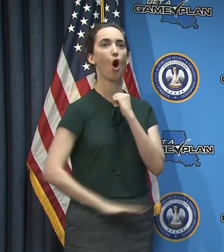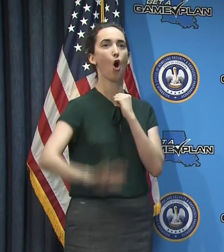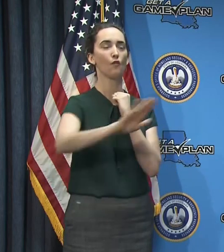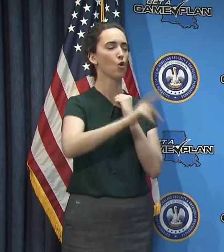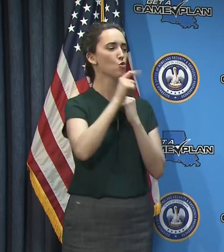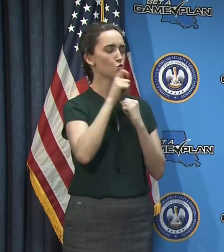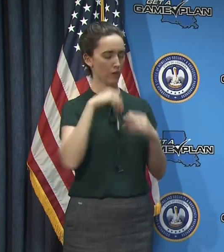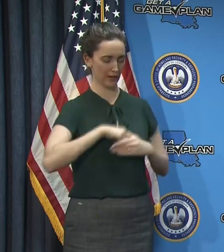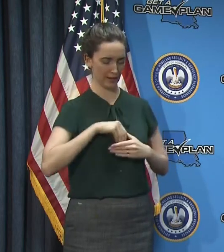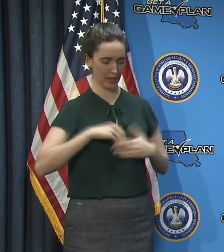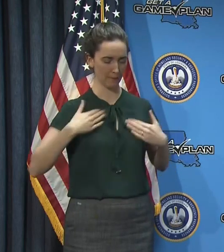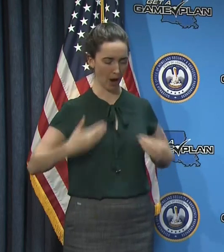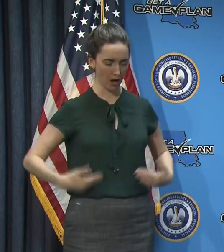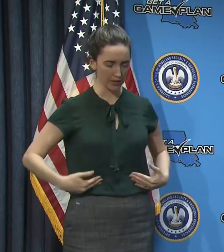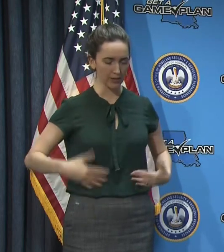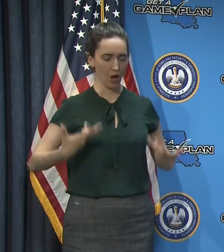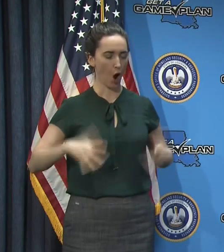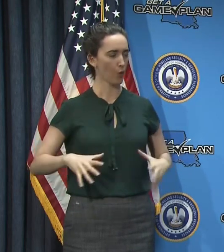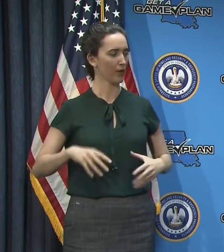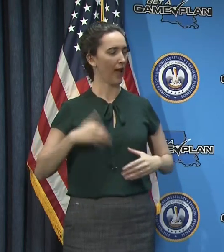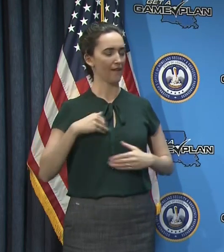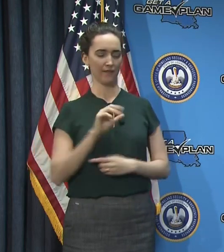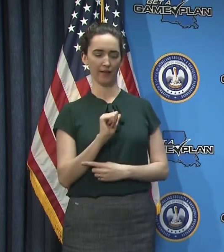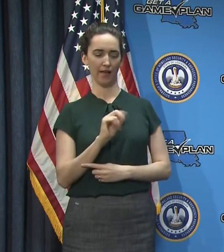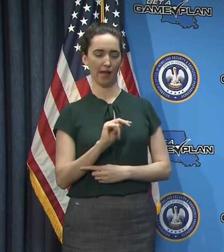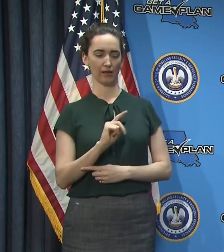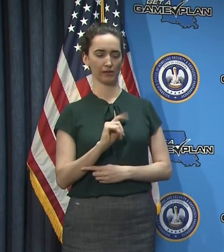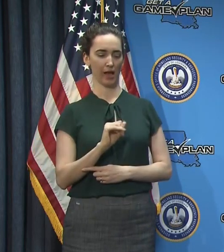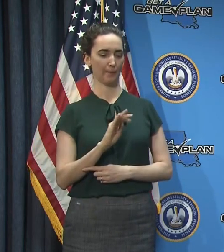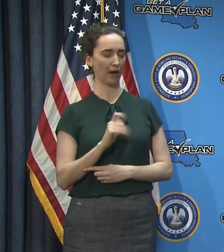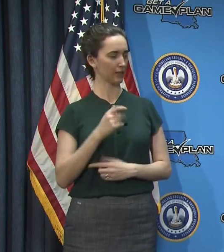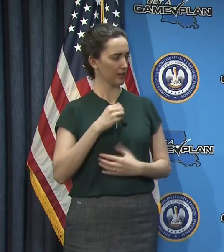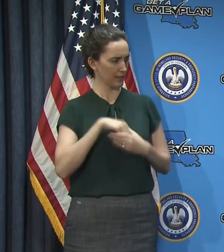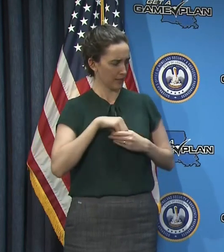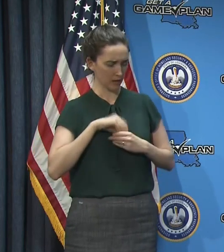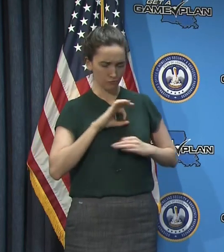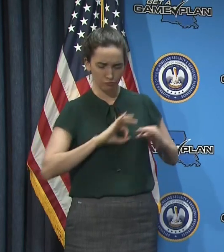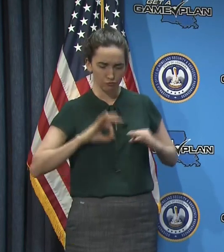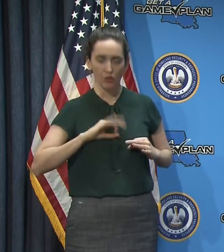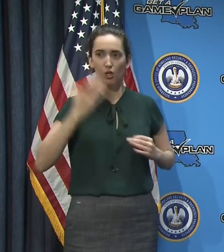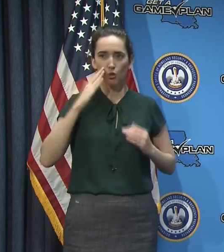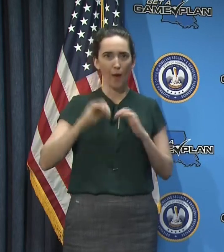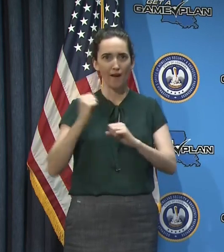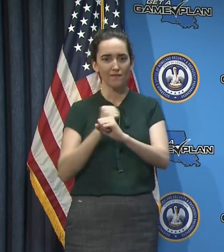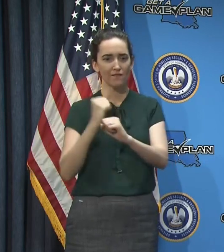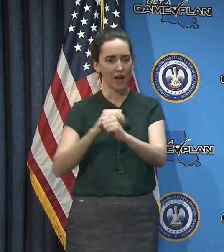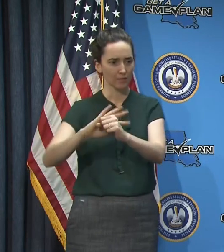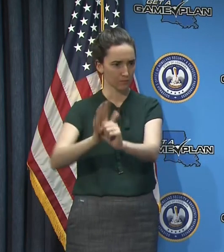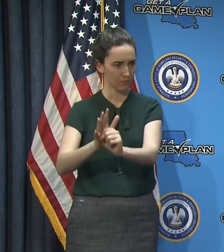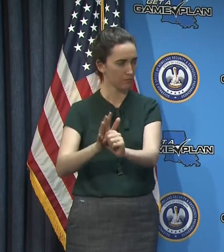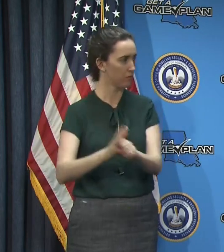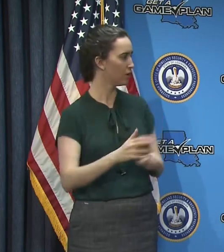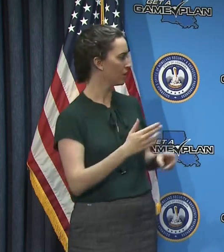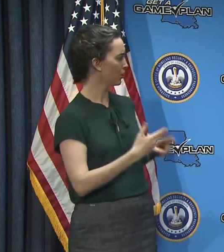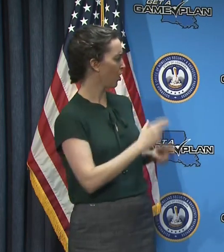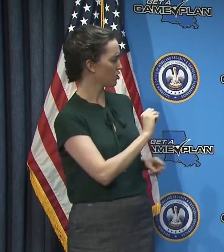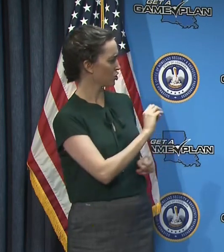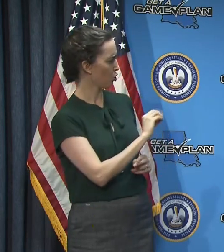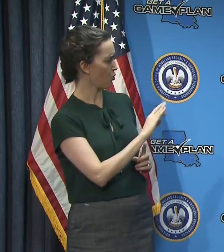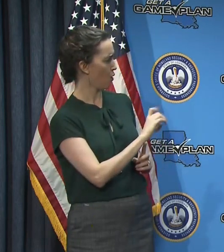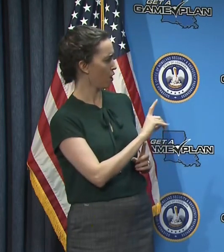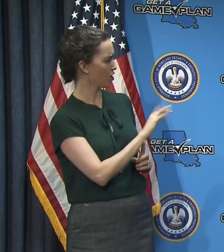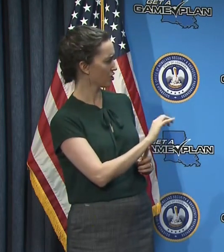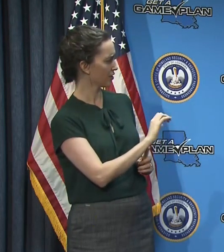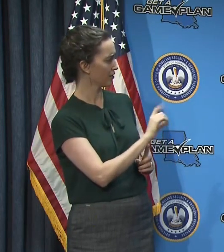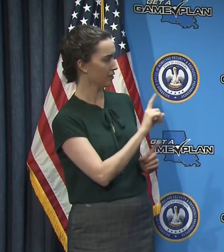support the use of this type of testing in Louisiana? Would you like to see the CDC do something similar here? Mr. Rawley testing? Yes, Is there a way to